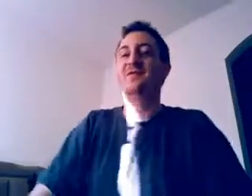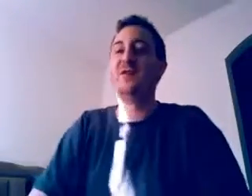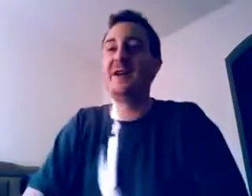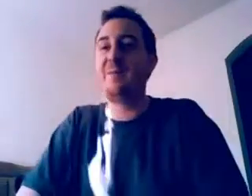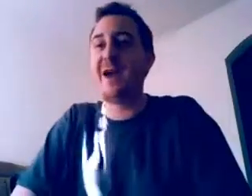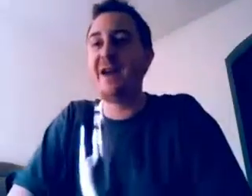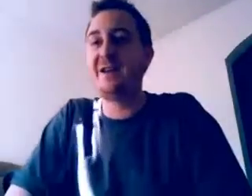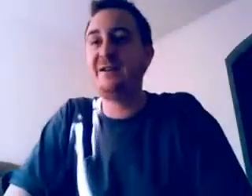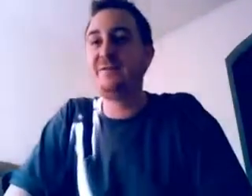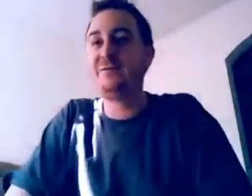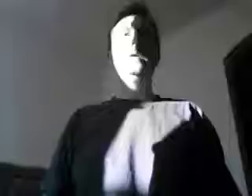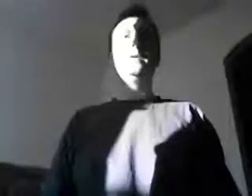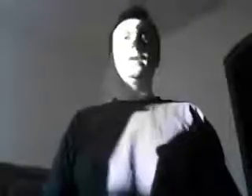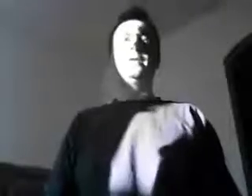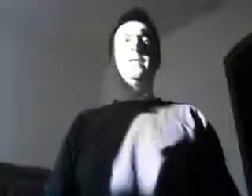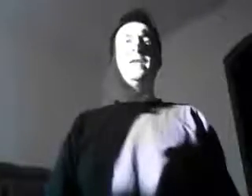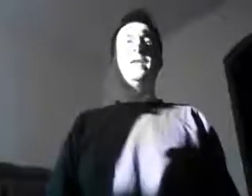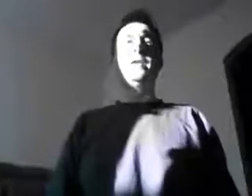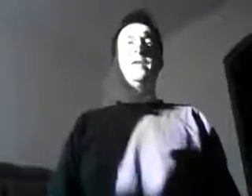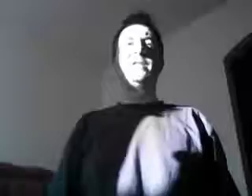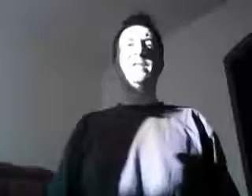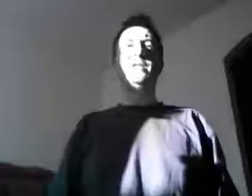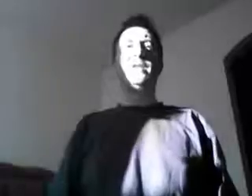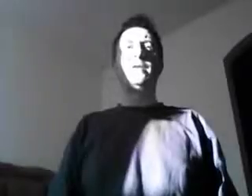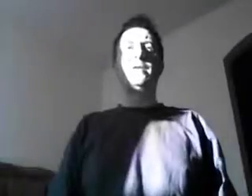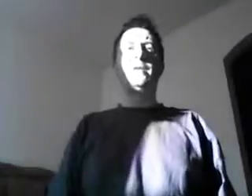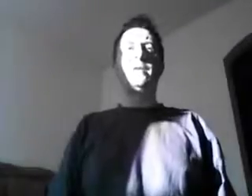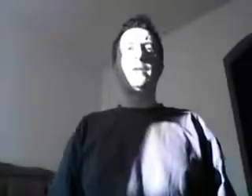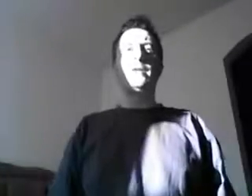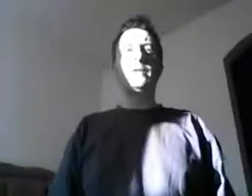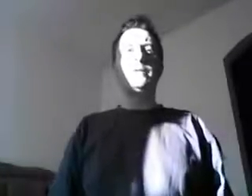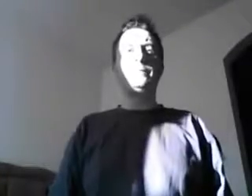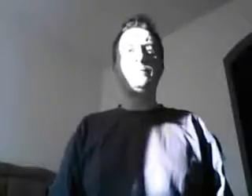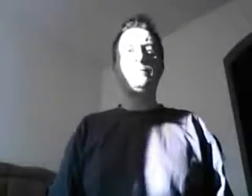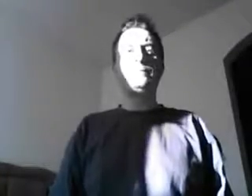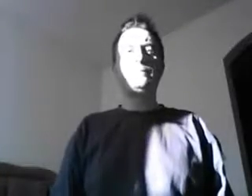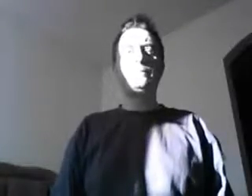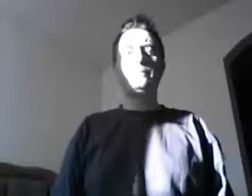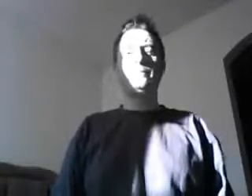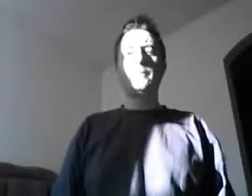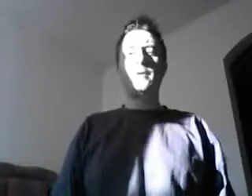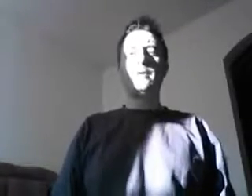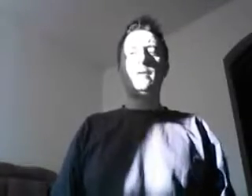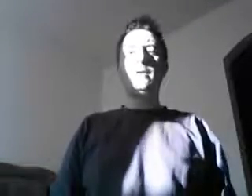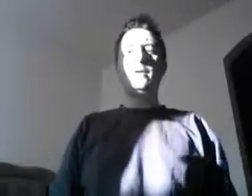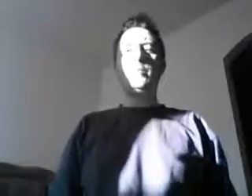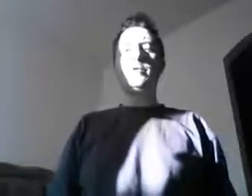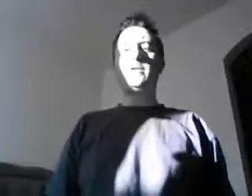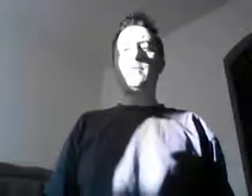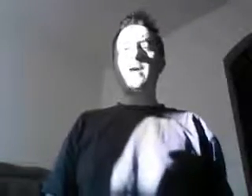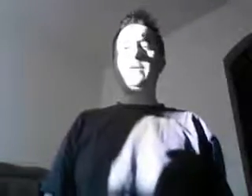Forget about it. I was just sitting here listening to the Pussy Riot.